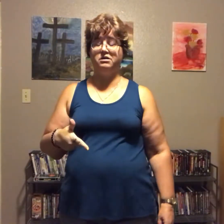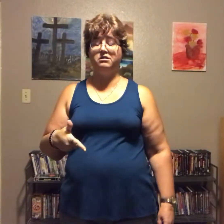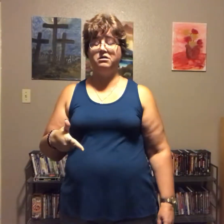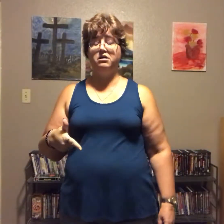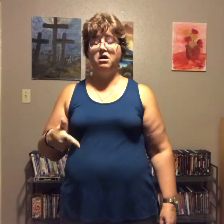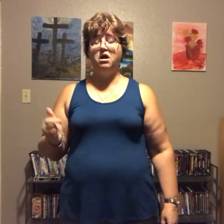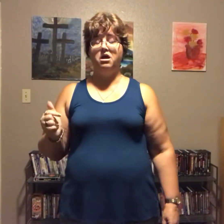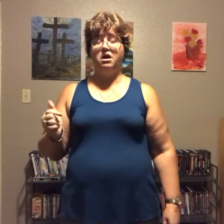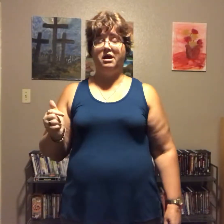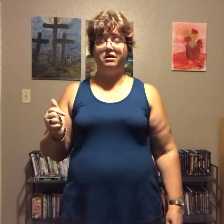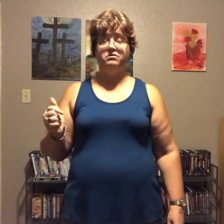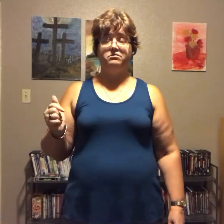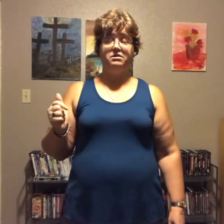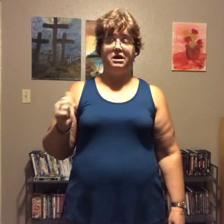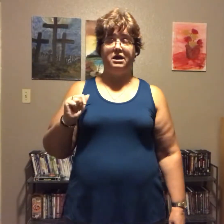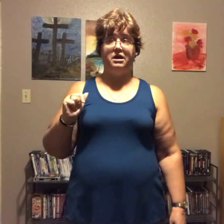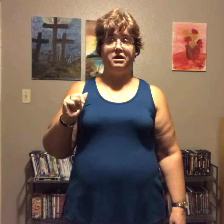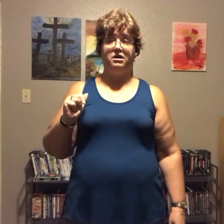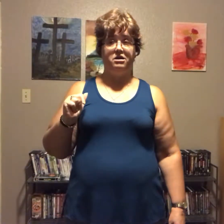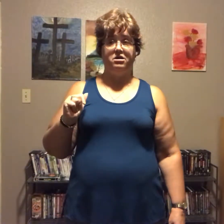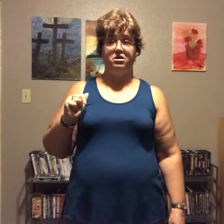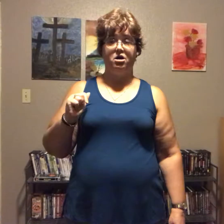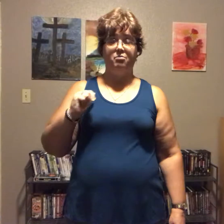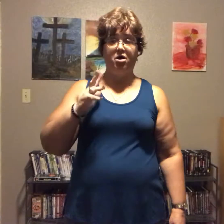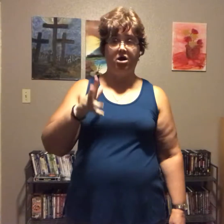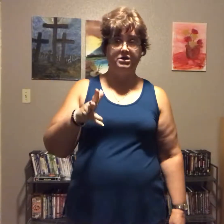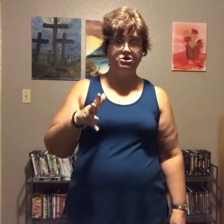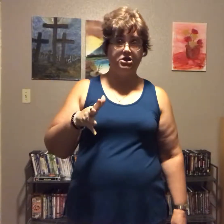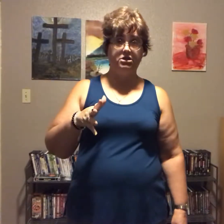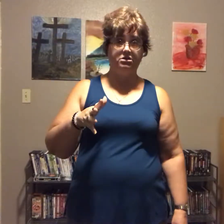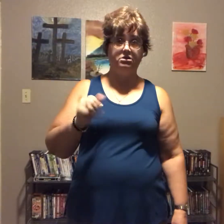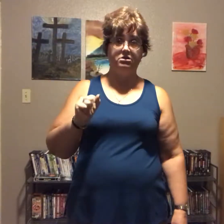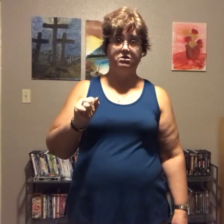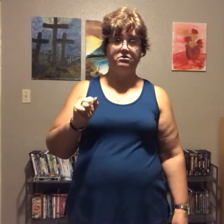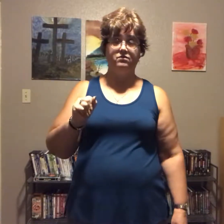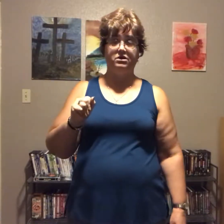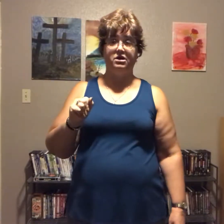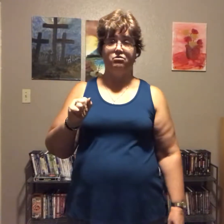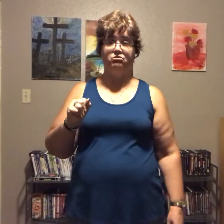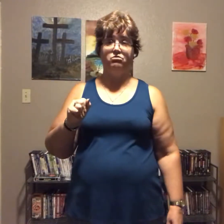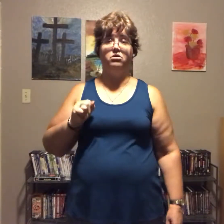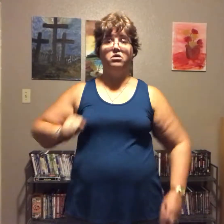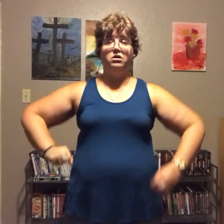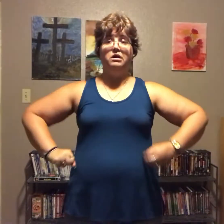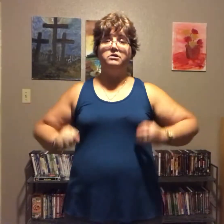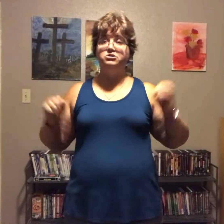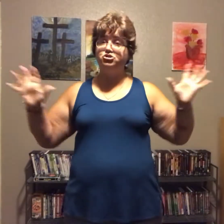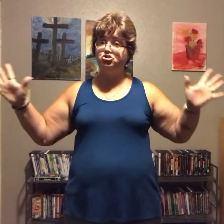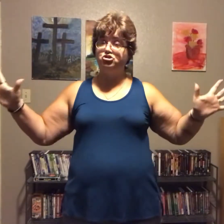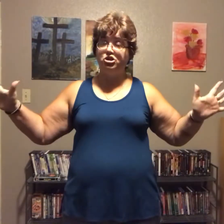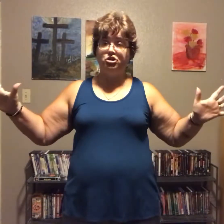it as a apology video so